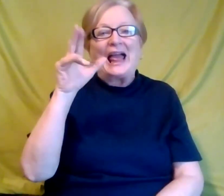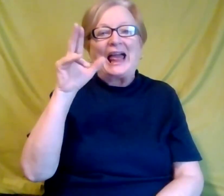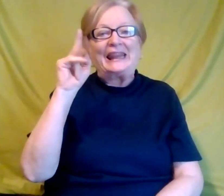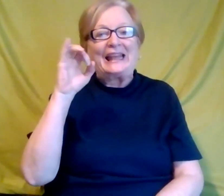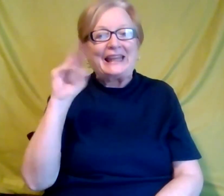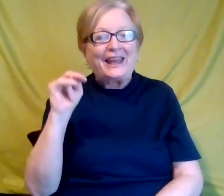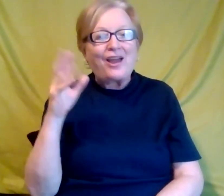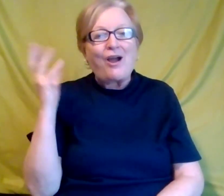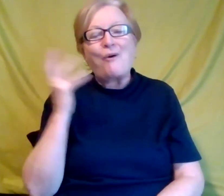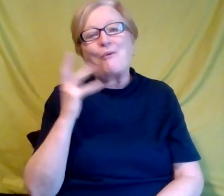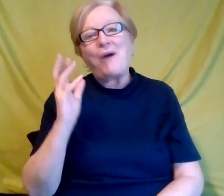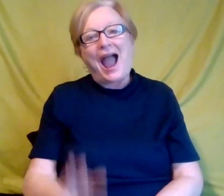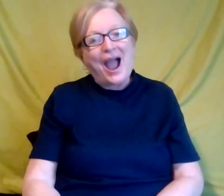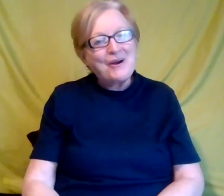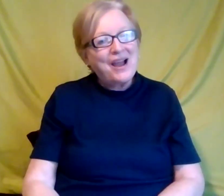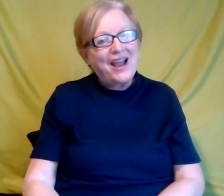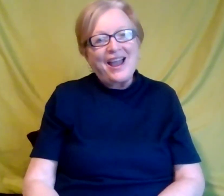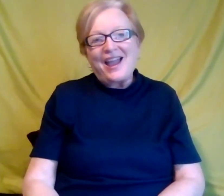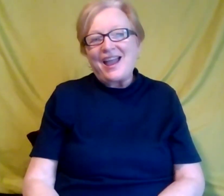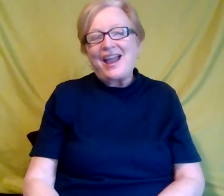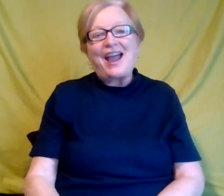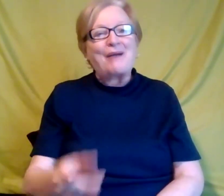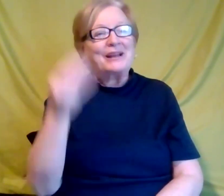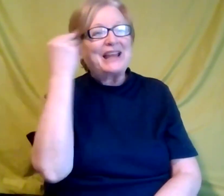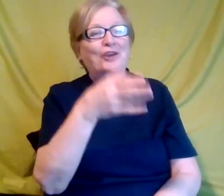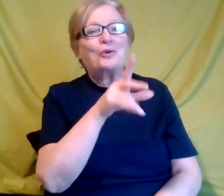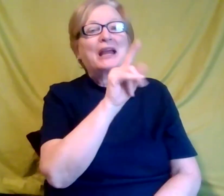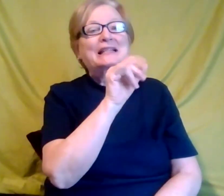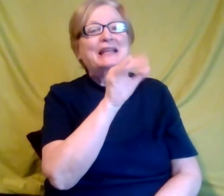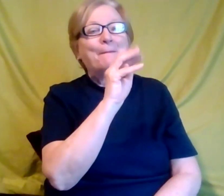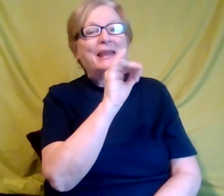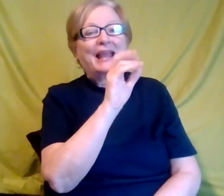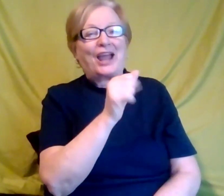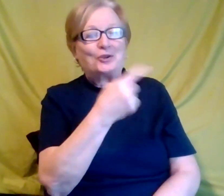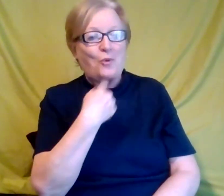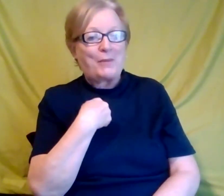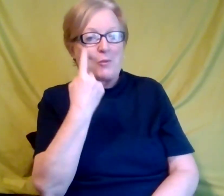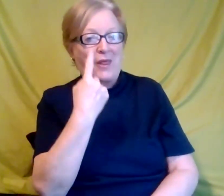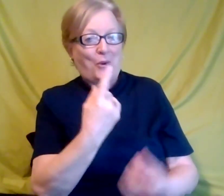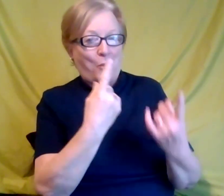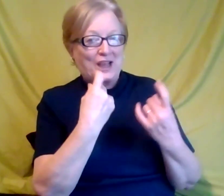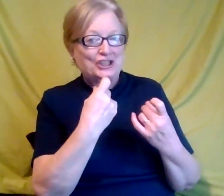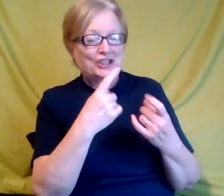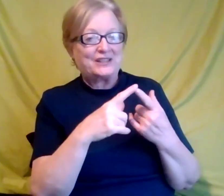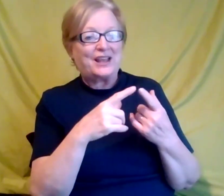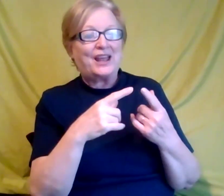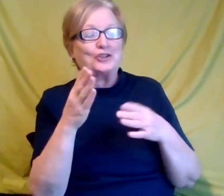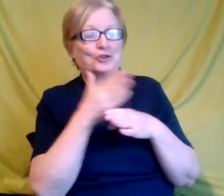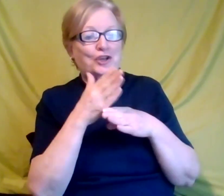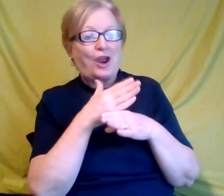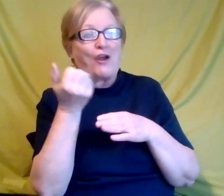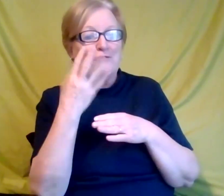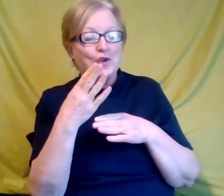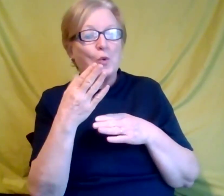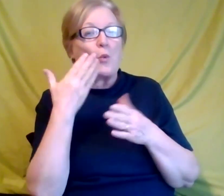want to say this, uh, Tamika, one of your questions that you sent me to share some, a few well-known people who